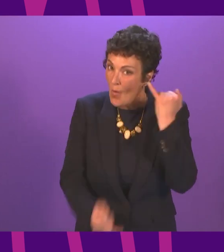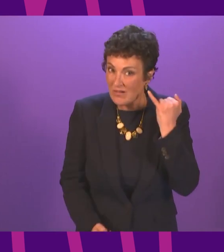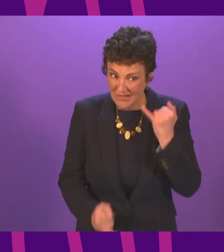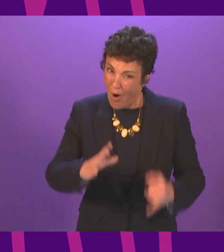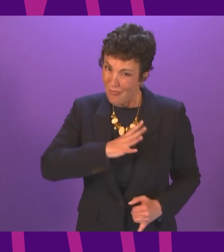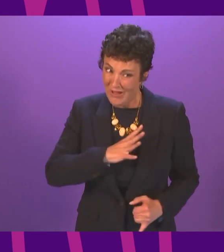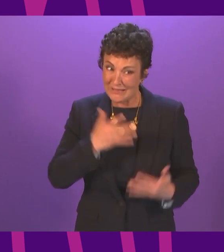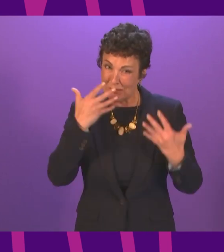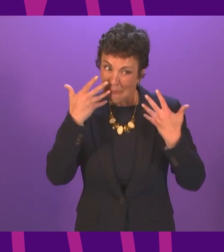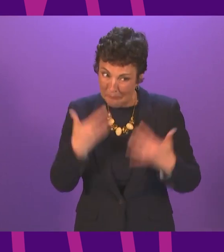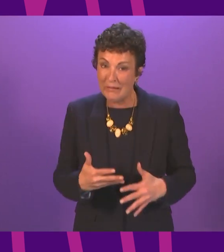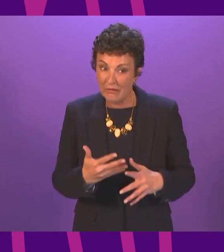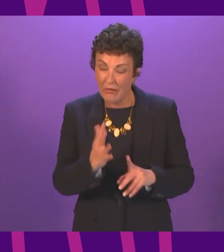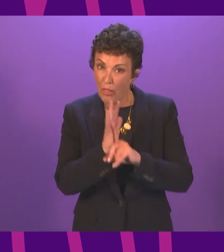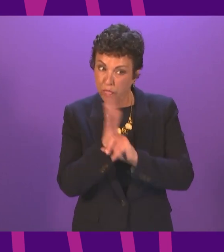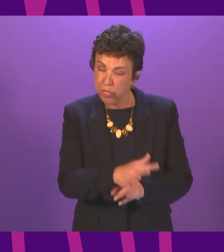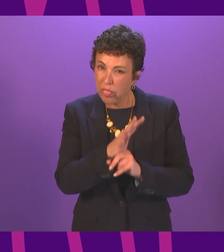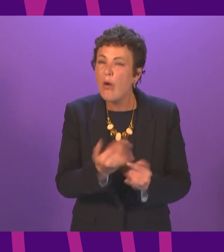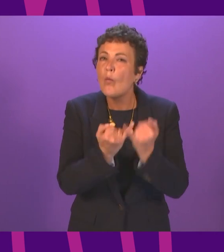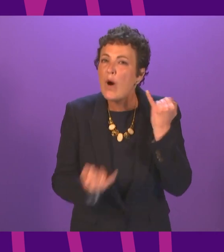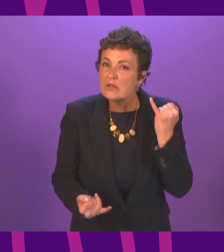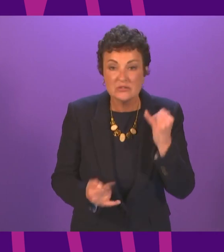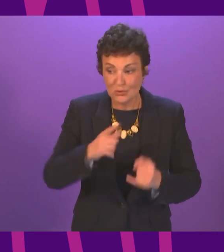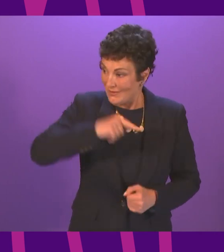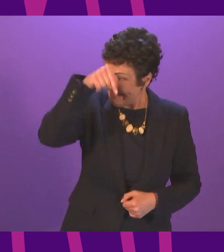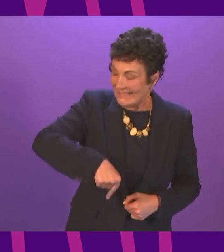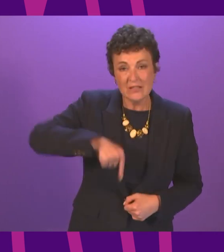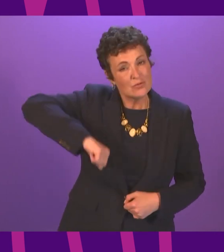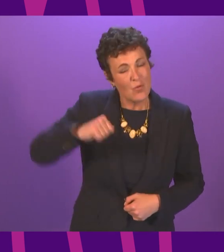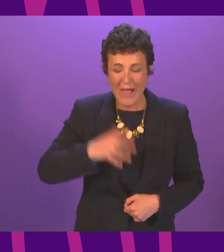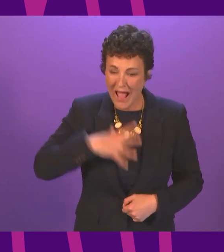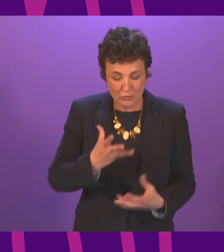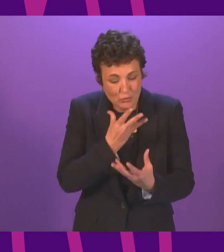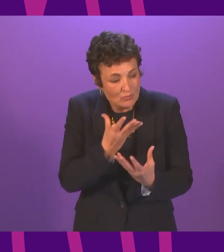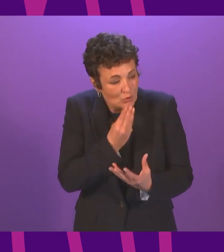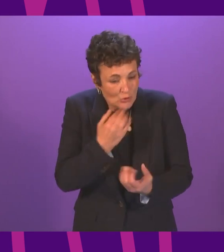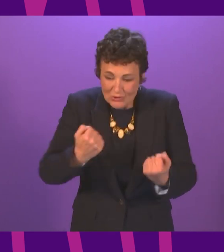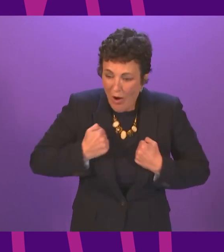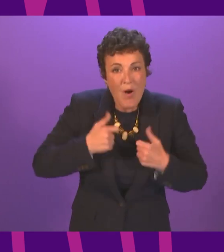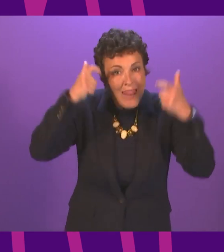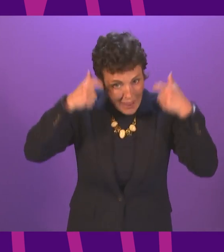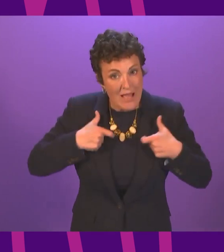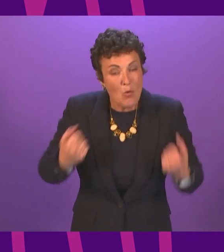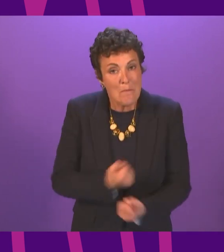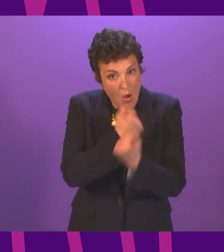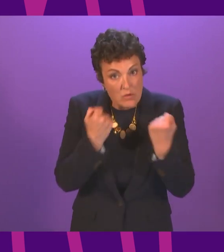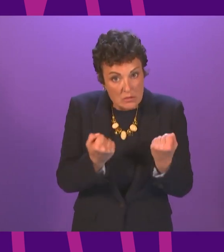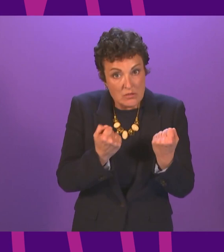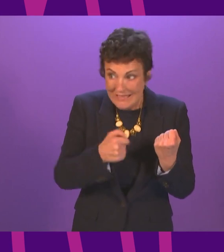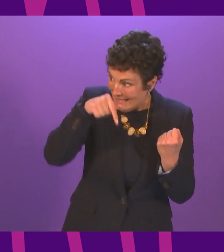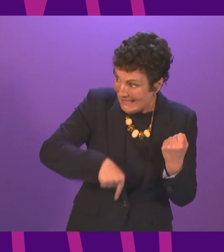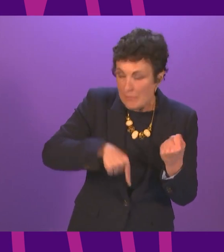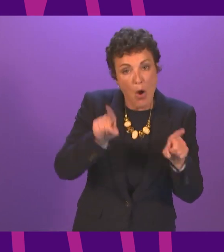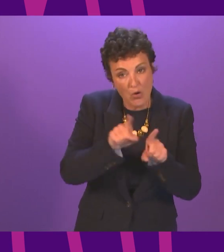we need to use all of our powers to create a more equal society and we need to acquire the powers that we don't already